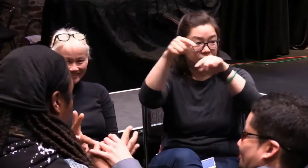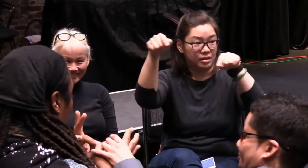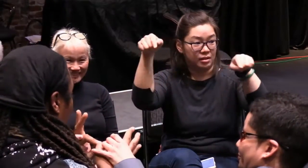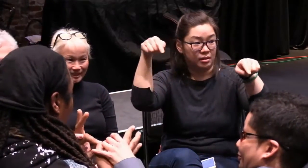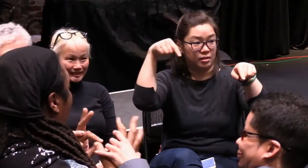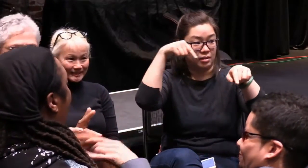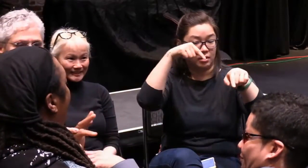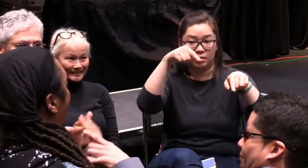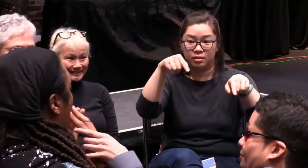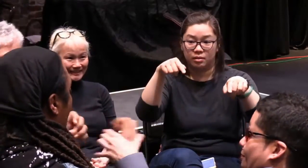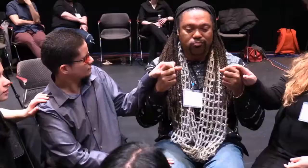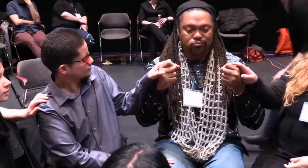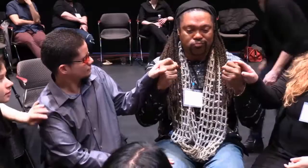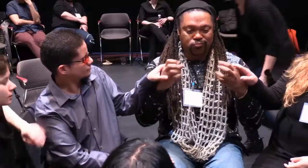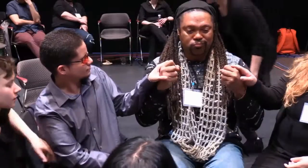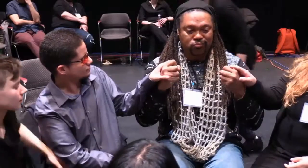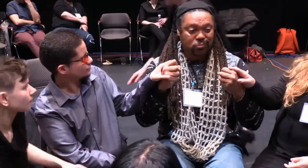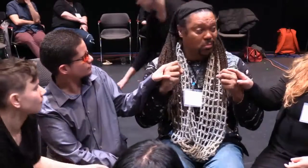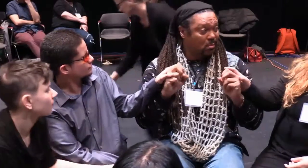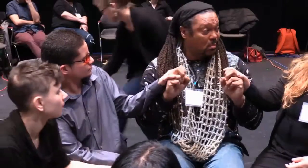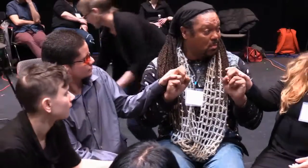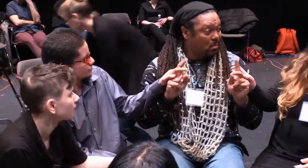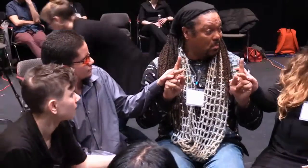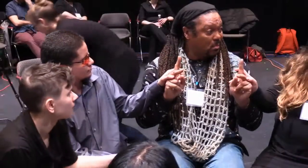Is the camera in position?